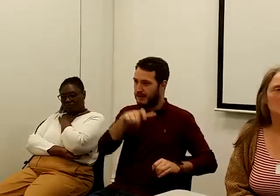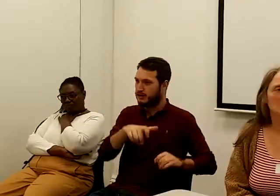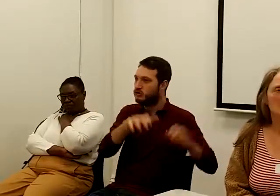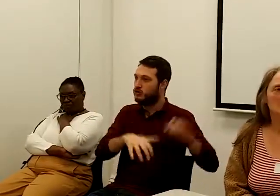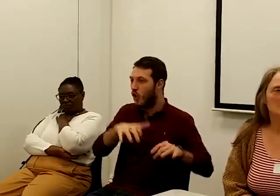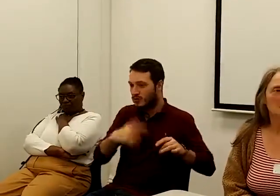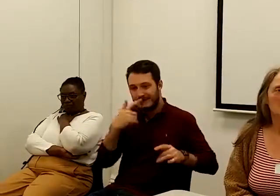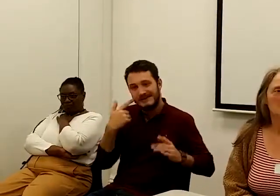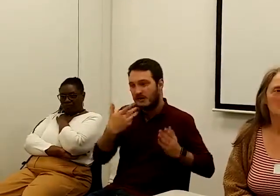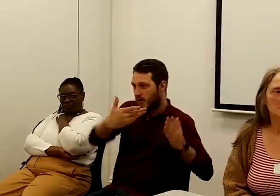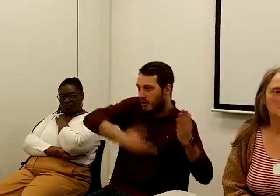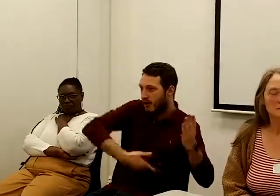so they can write a question, that's all right.